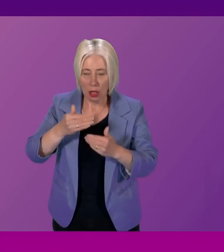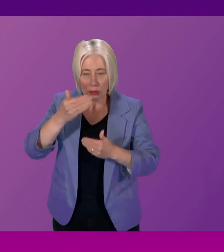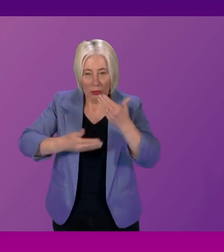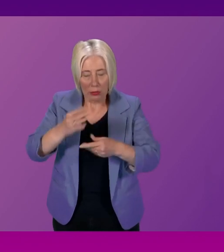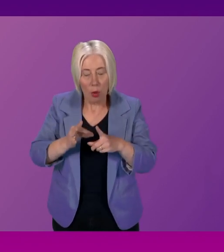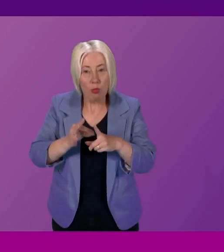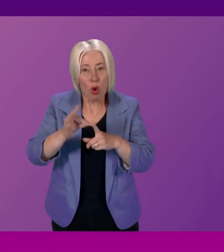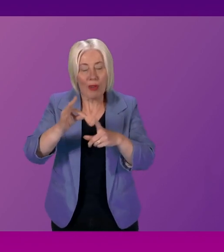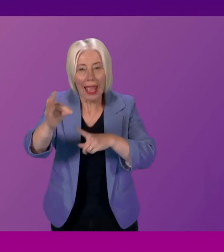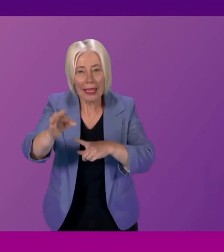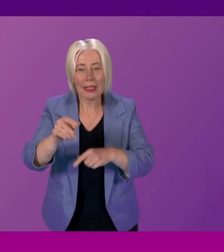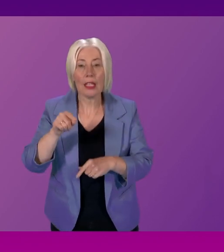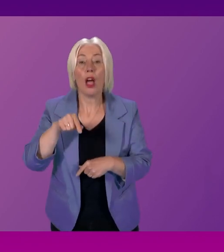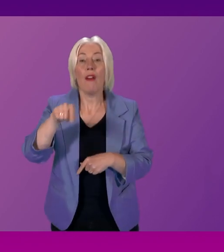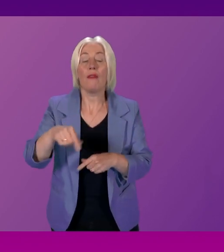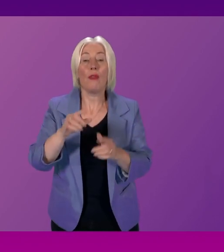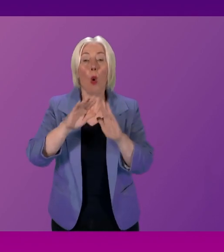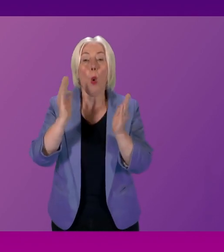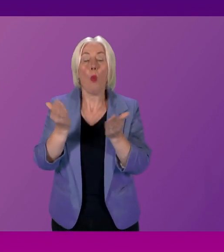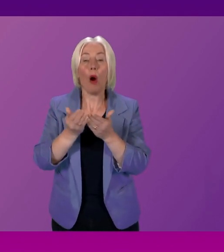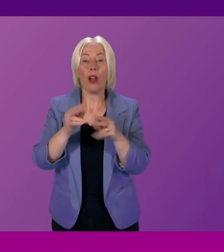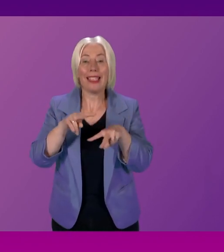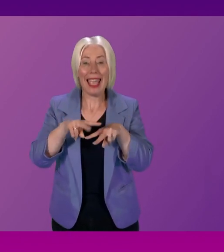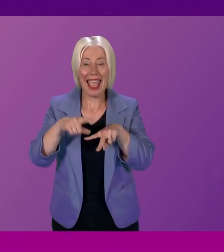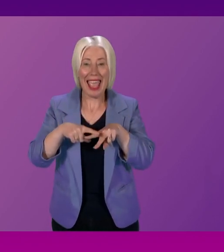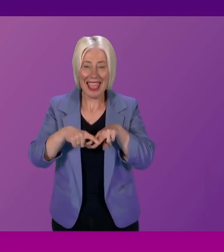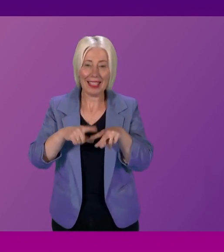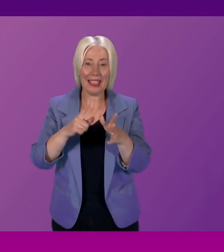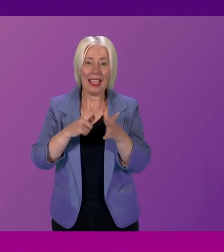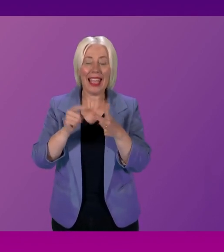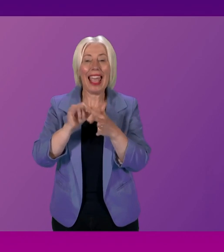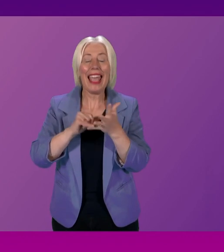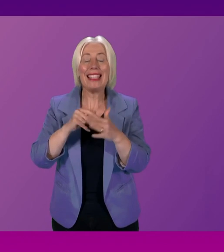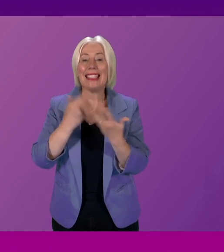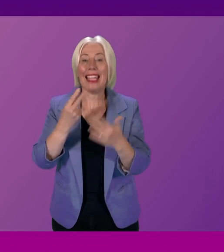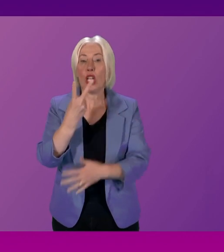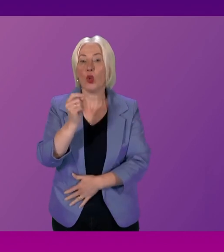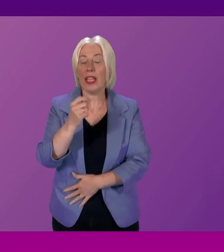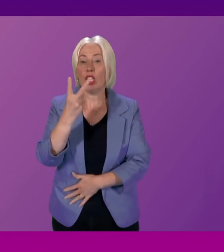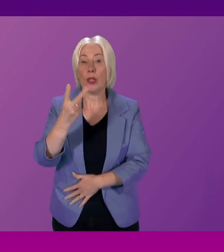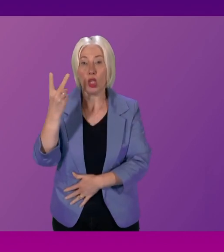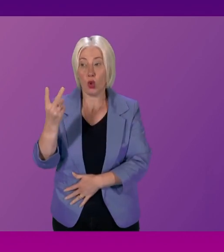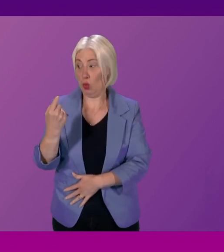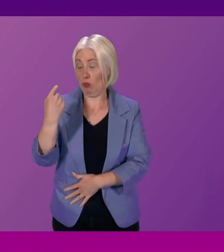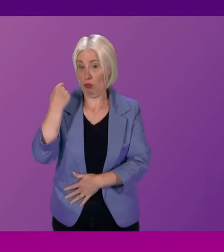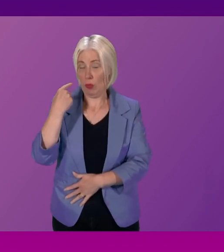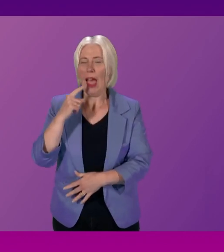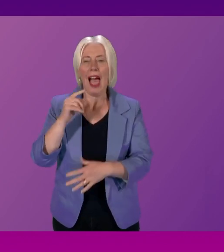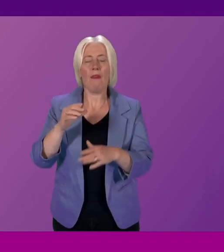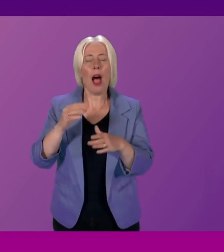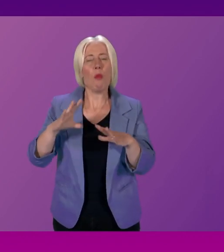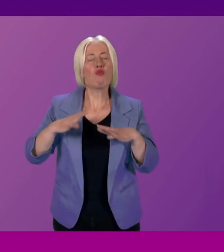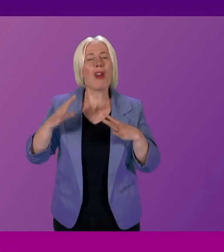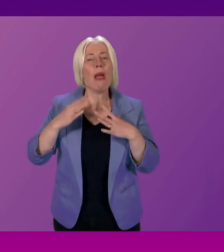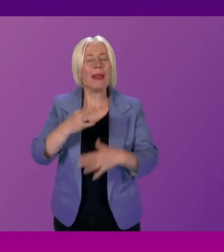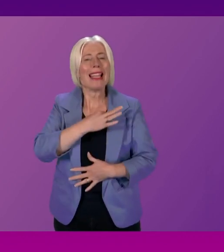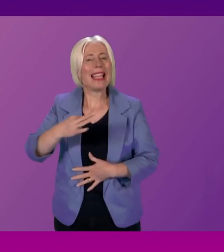Scottish Government on World AIDS Day 2022, including the pilot of an e-PREP clinic which would act as an important and significant